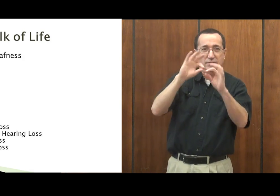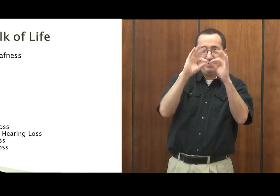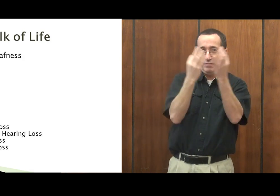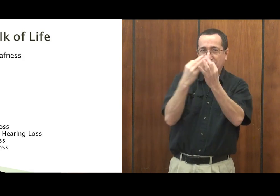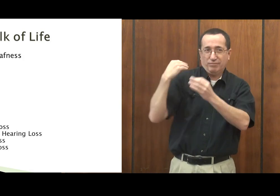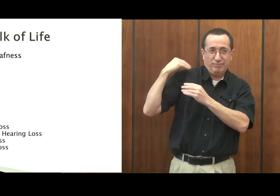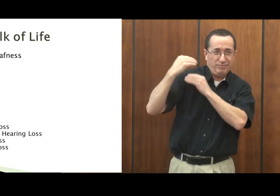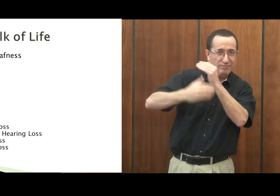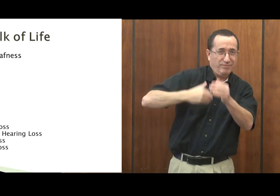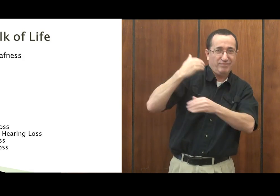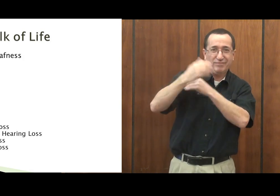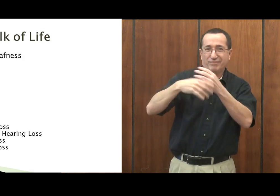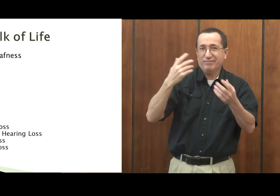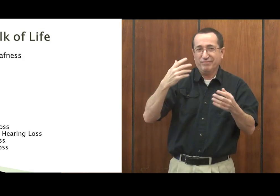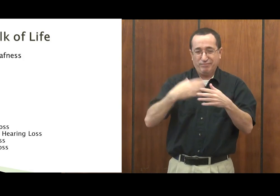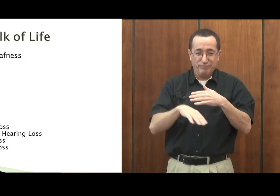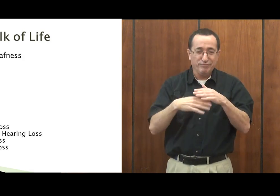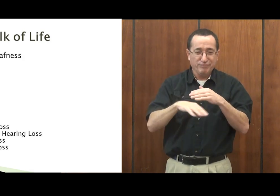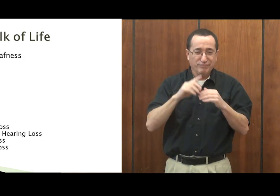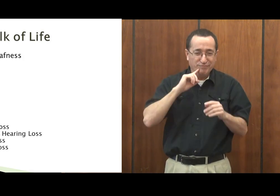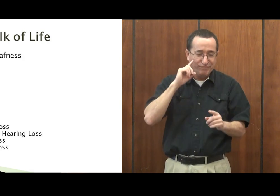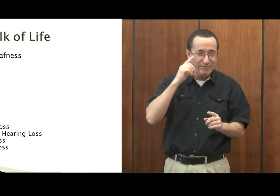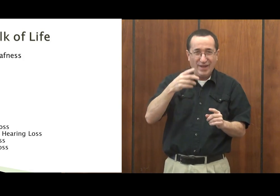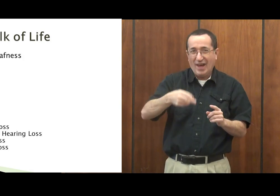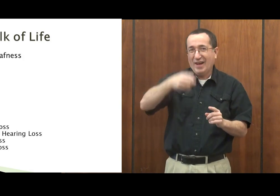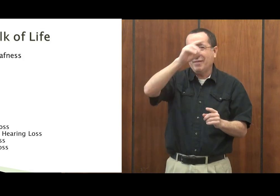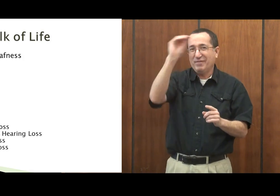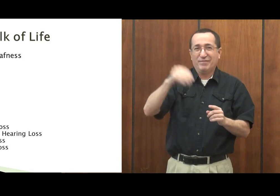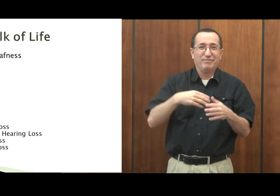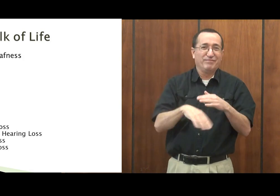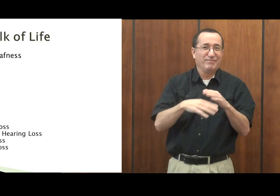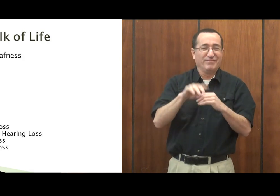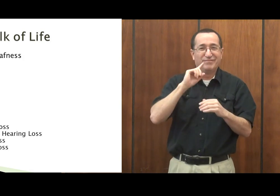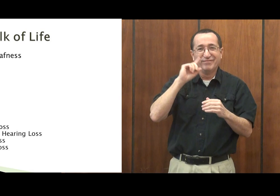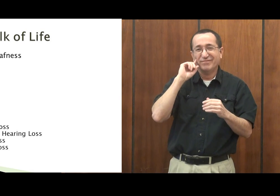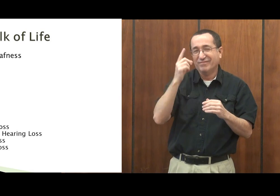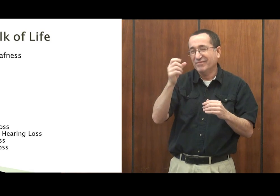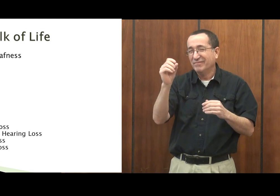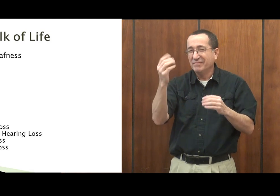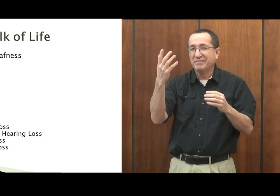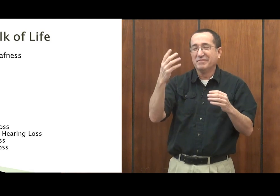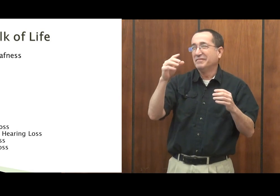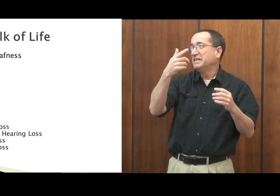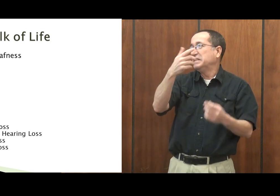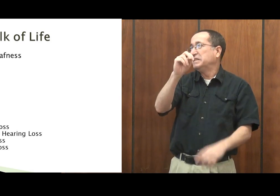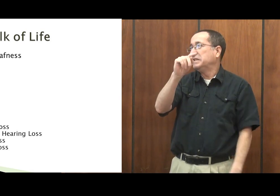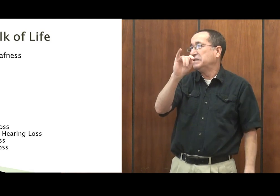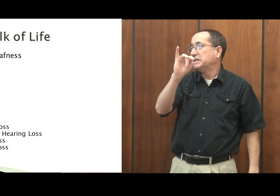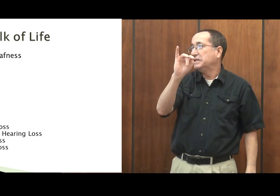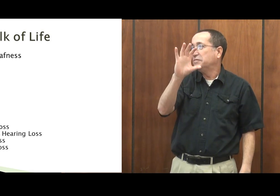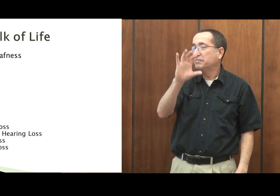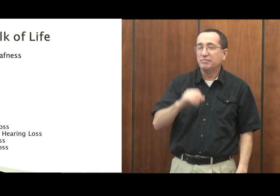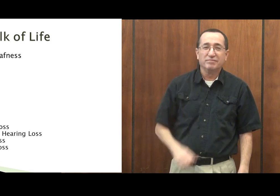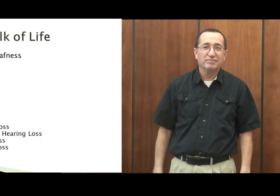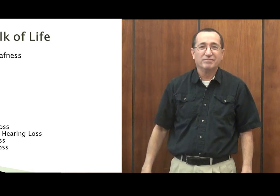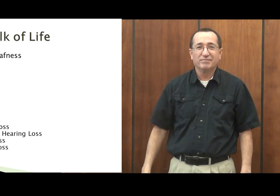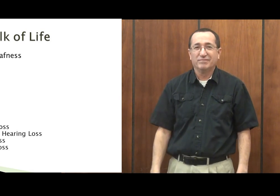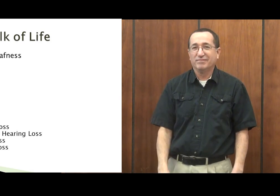and a white mustache. That is a genetic sign. High percentage of those people will have severe hearing loss or